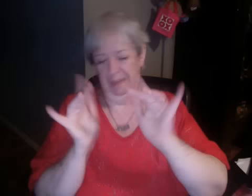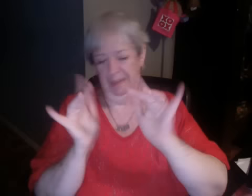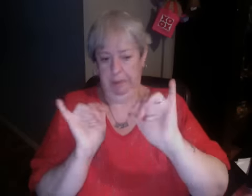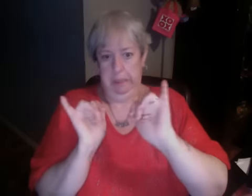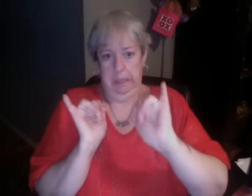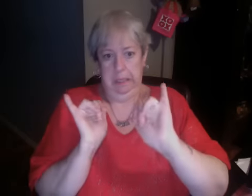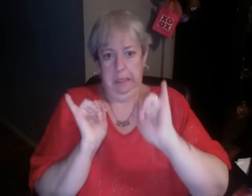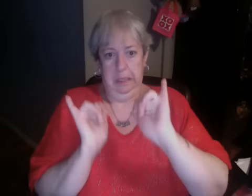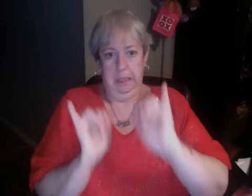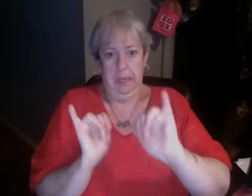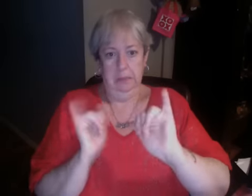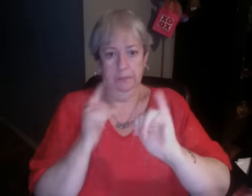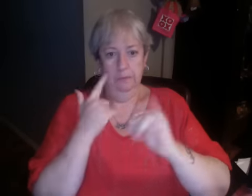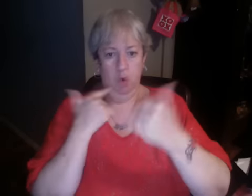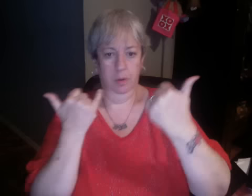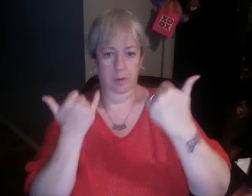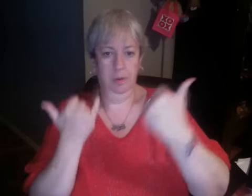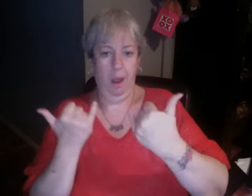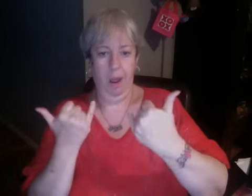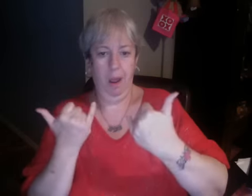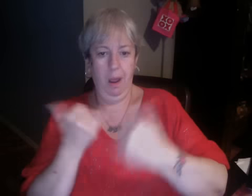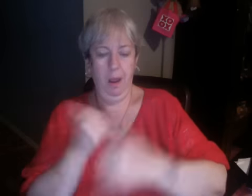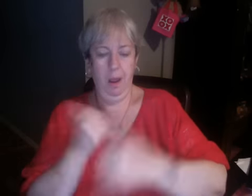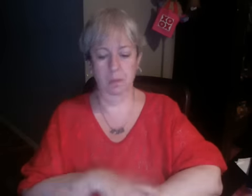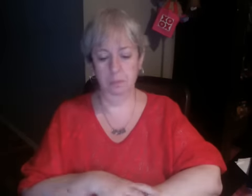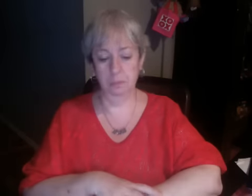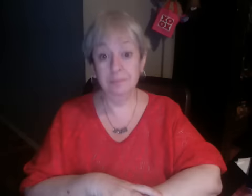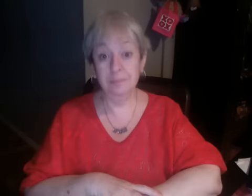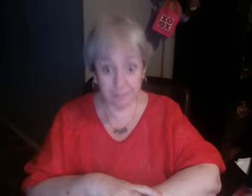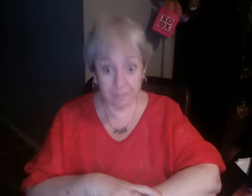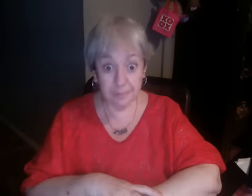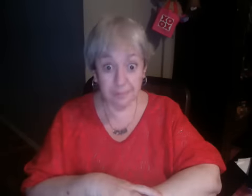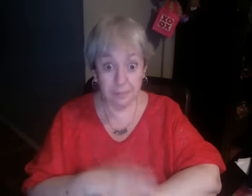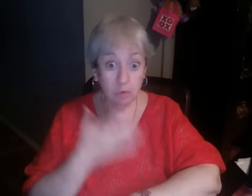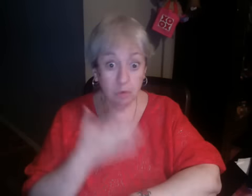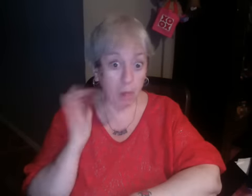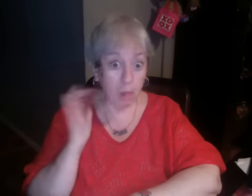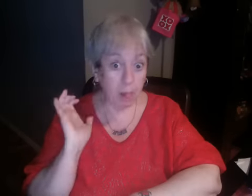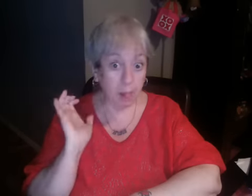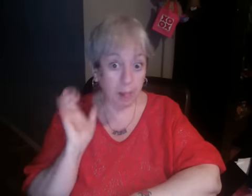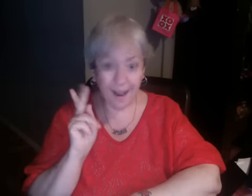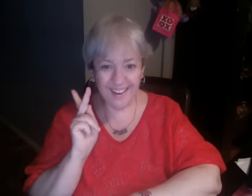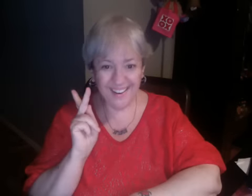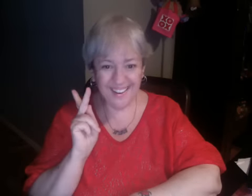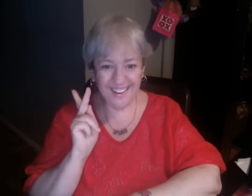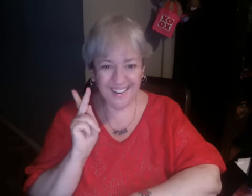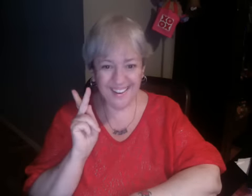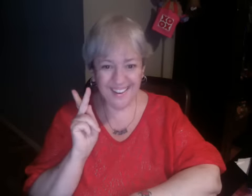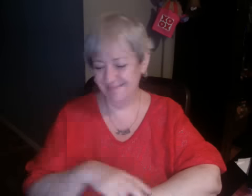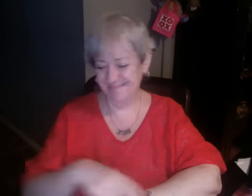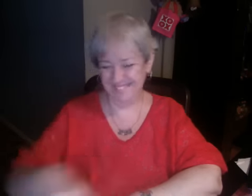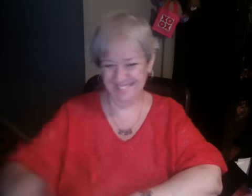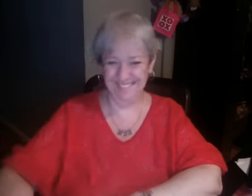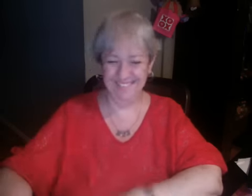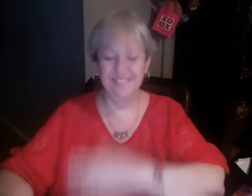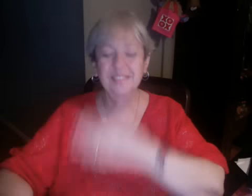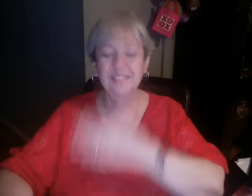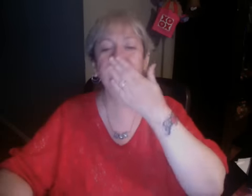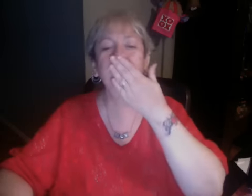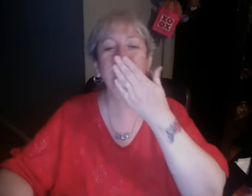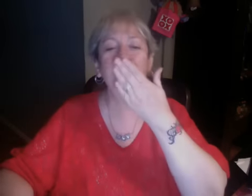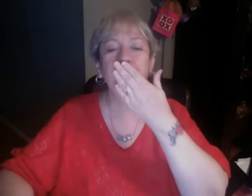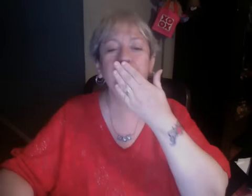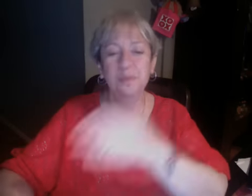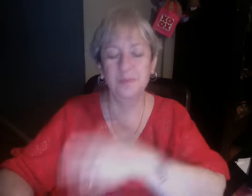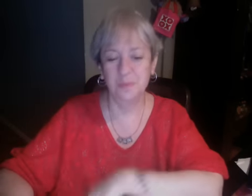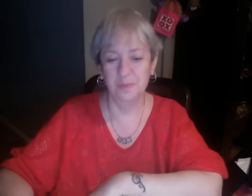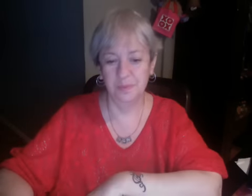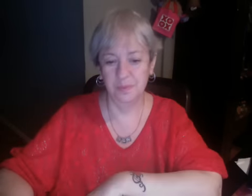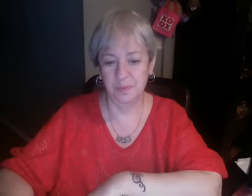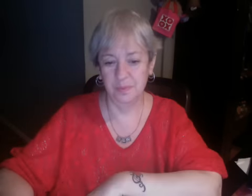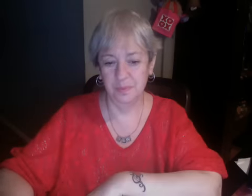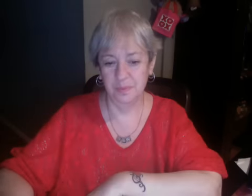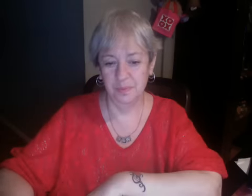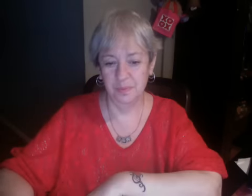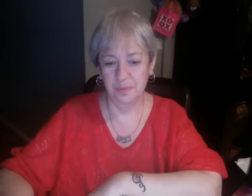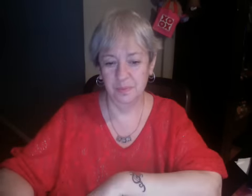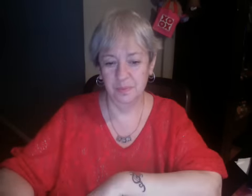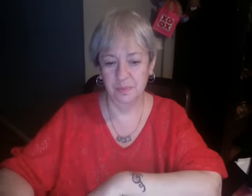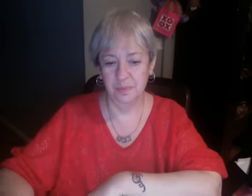Signed an LOL. Whoever these scumas are that's smart enough not to show their faces. or any landmarks, we're stupid to realize how smart your cell phone camera is.